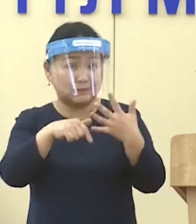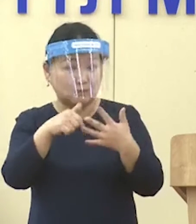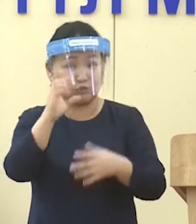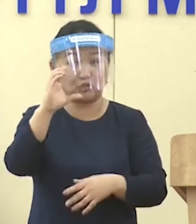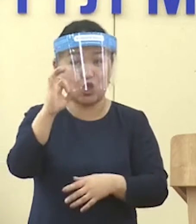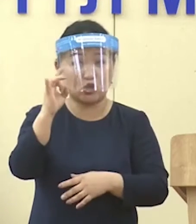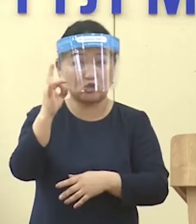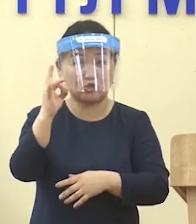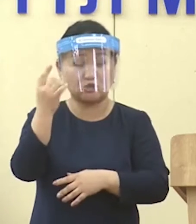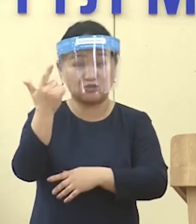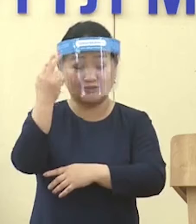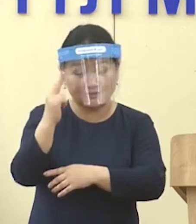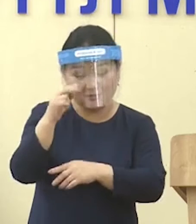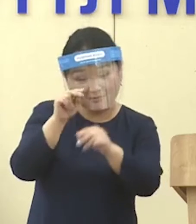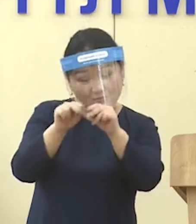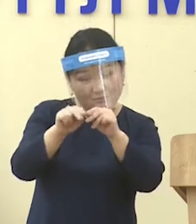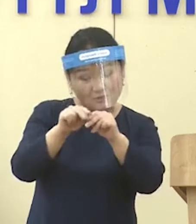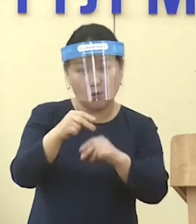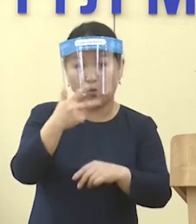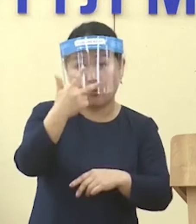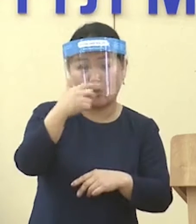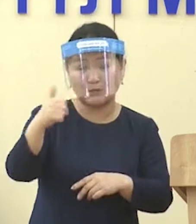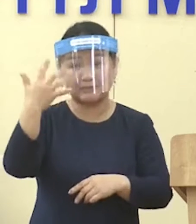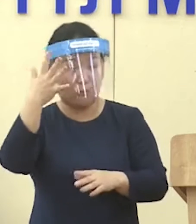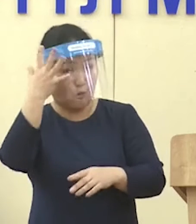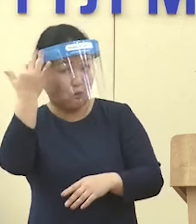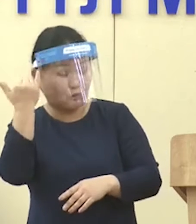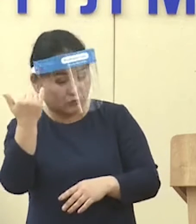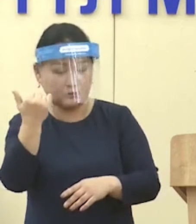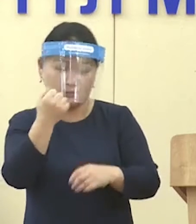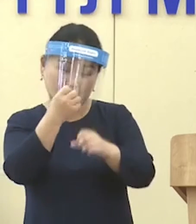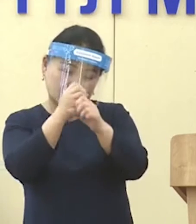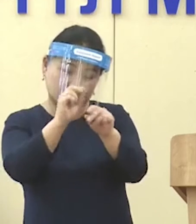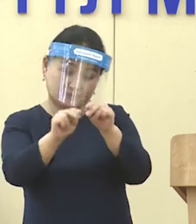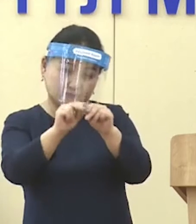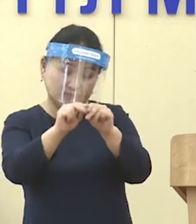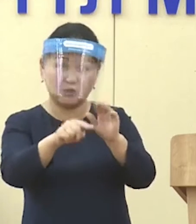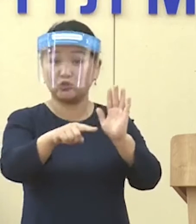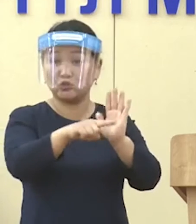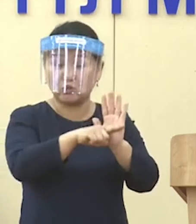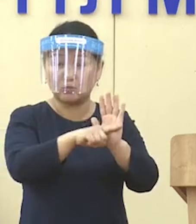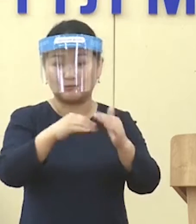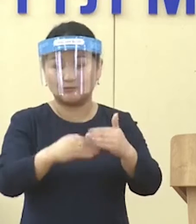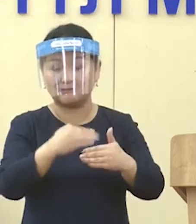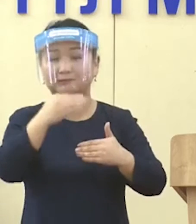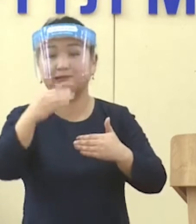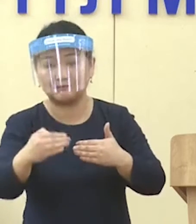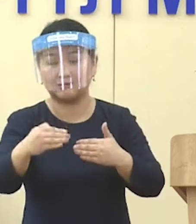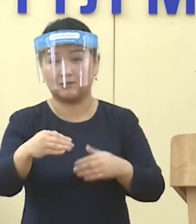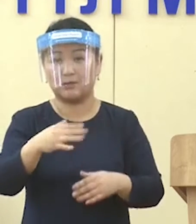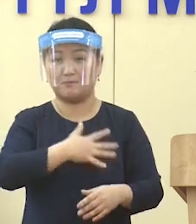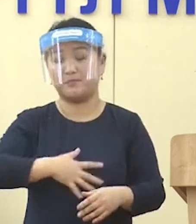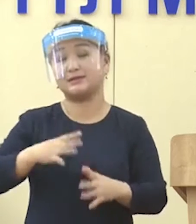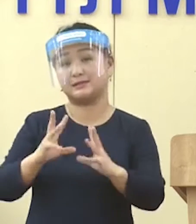of recoveries in Mongolia 15 no new case of COVID-19 has been reported since the 42nd